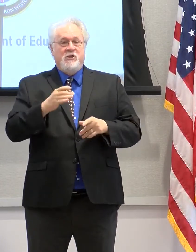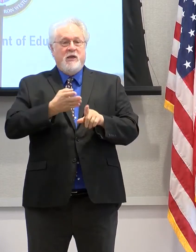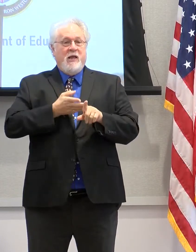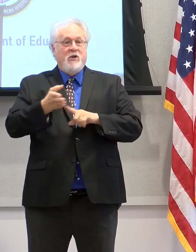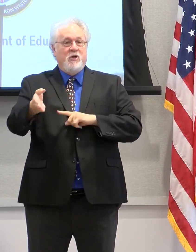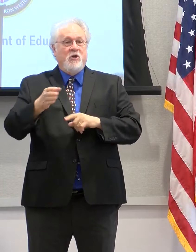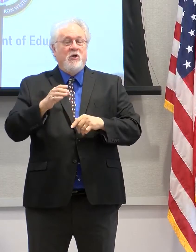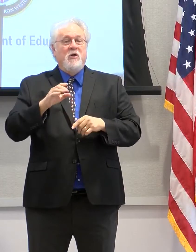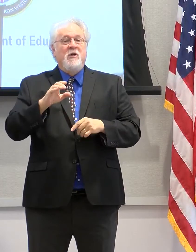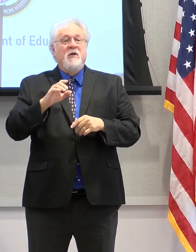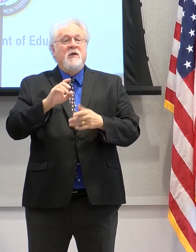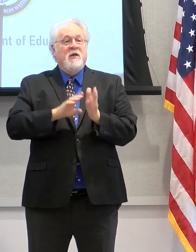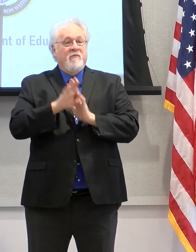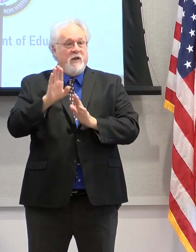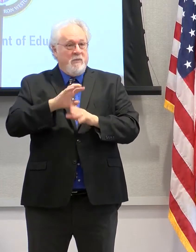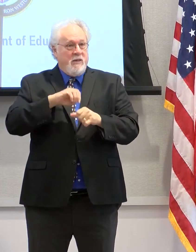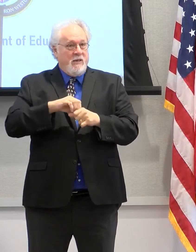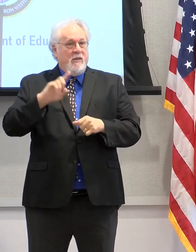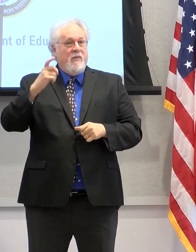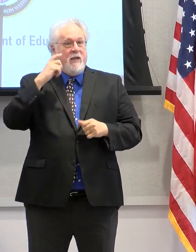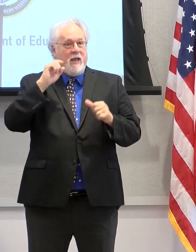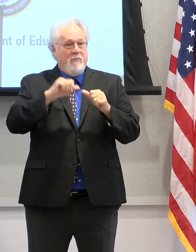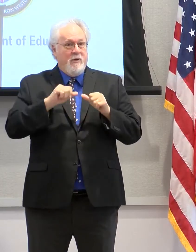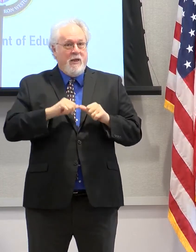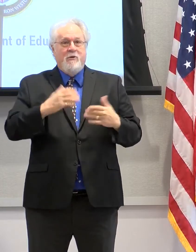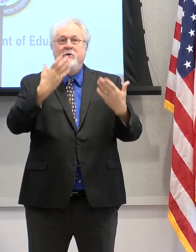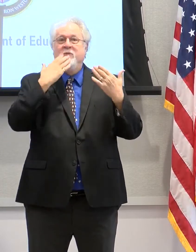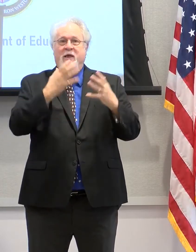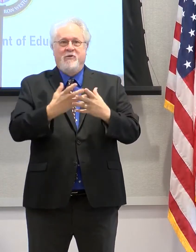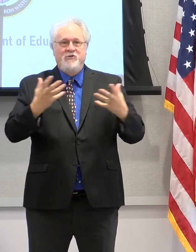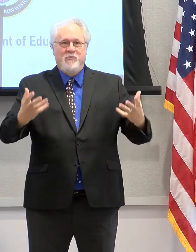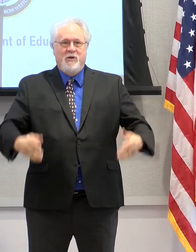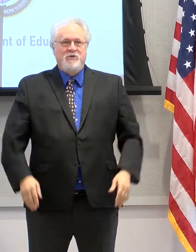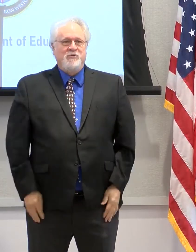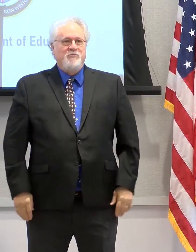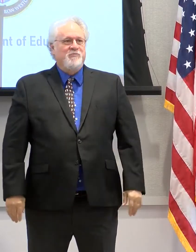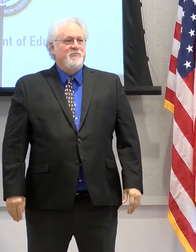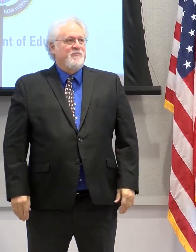development in the Capital Region. Thank you so much.